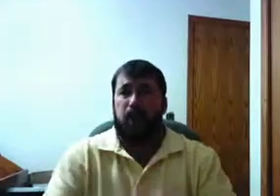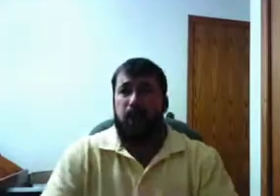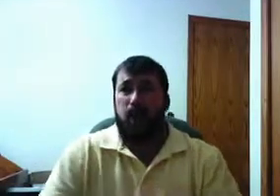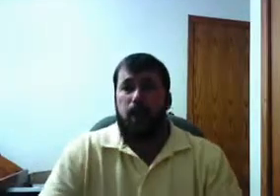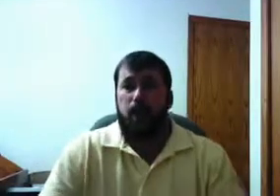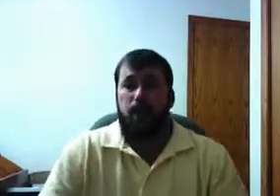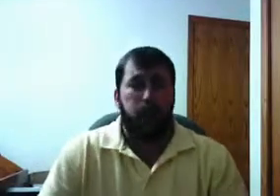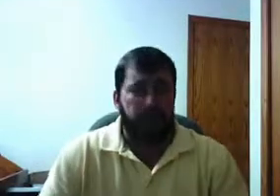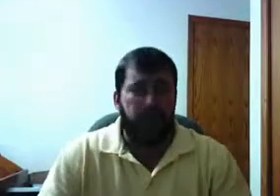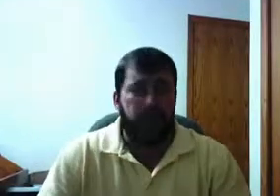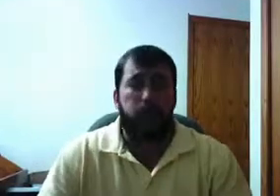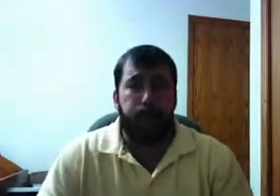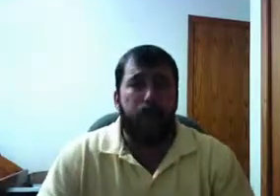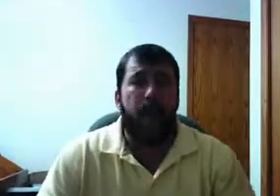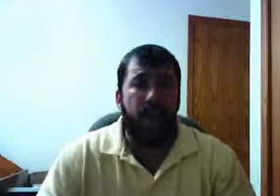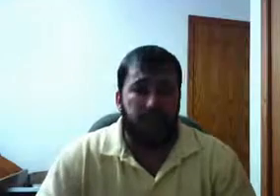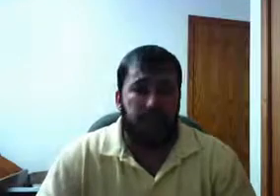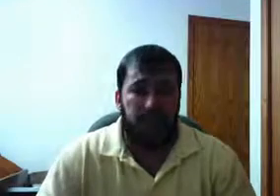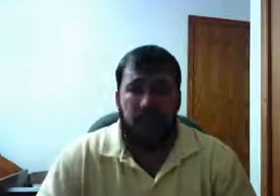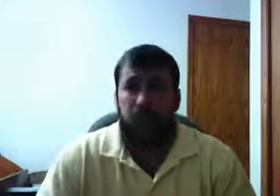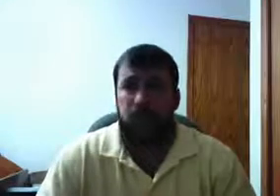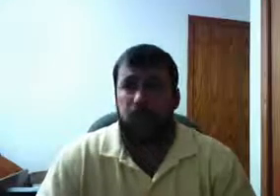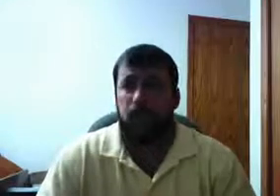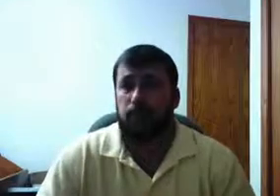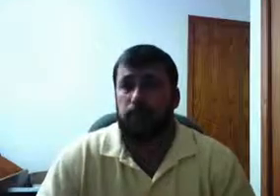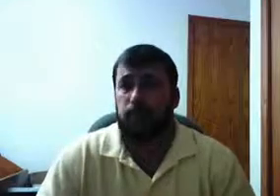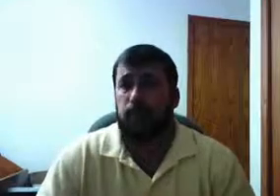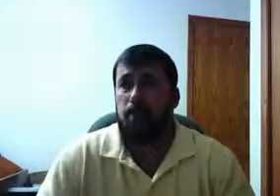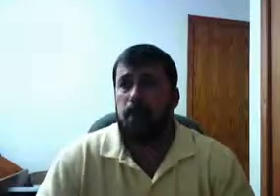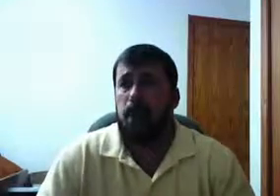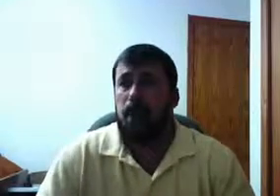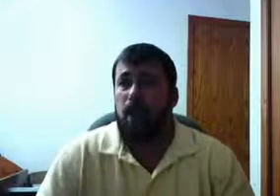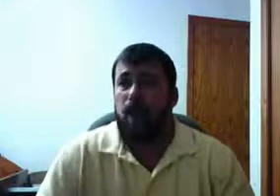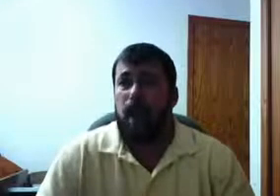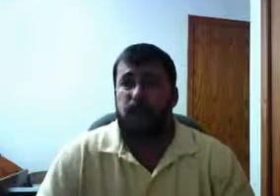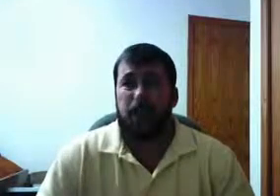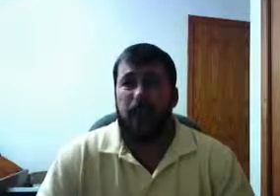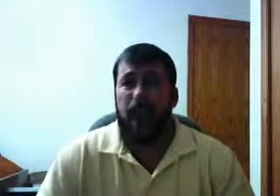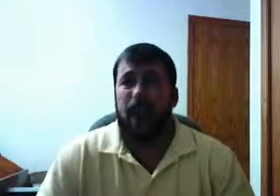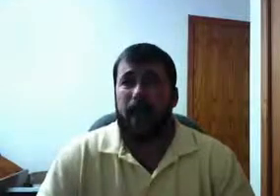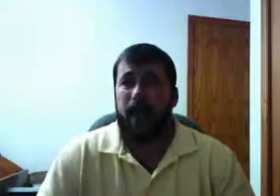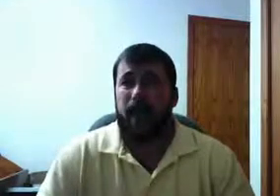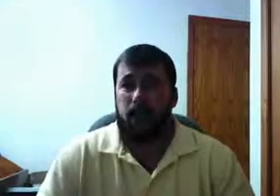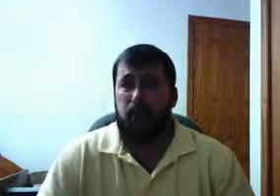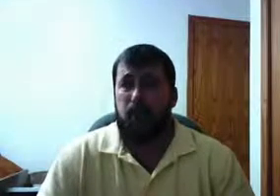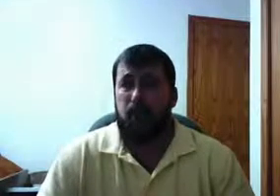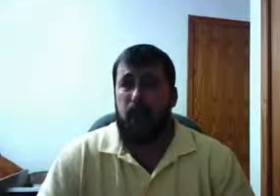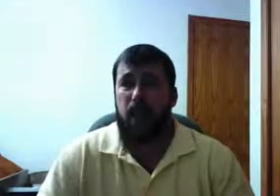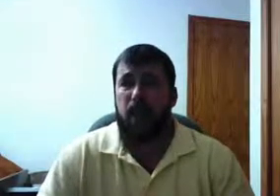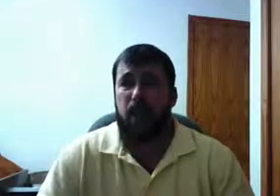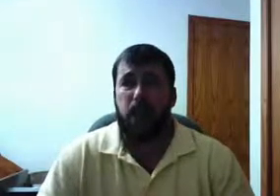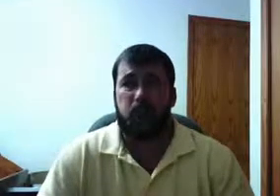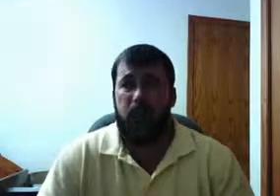there was a few brave politicians, they spoke out against this creation, calling it the strangest,